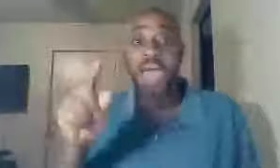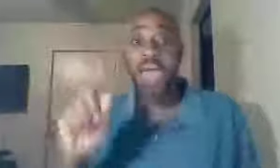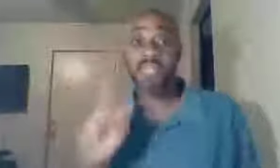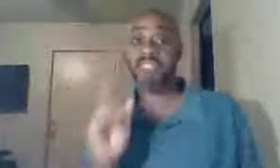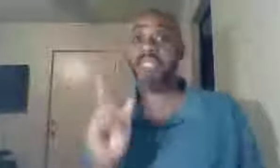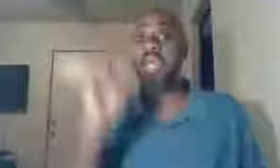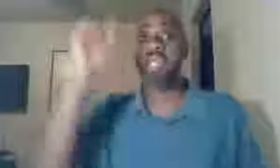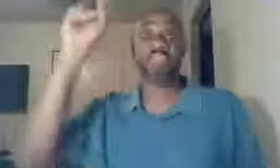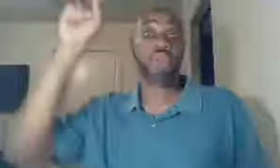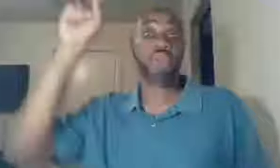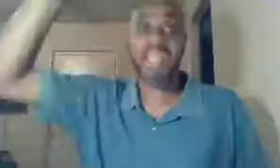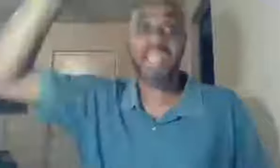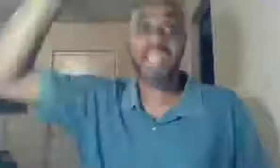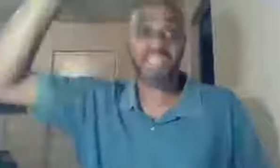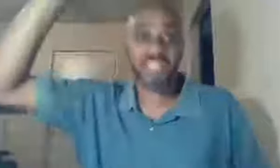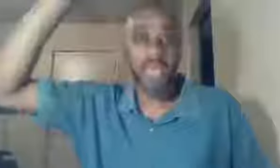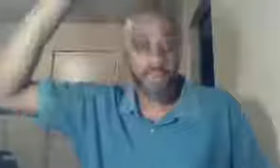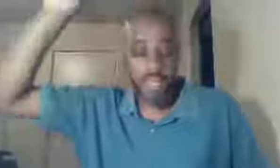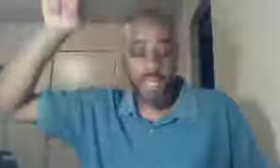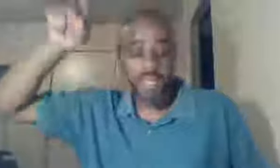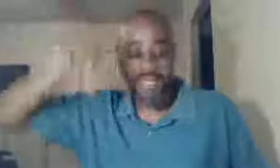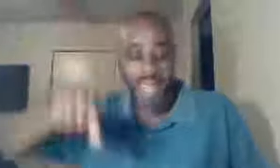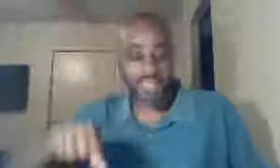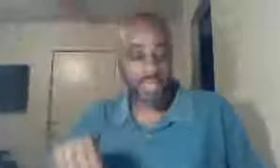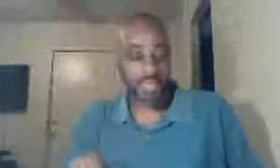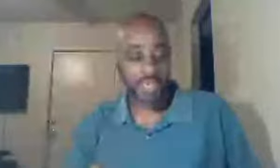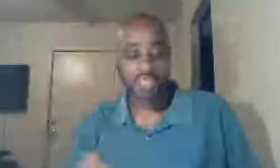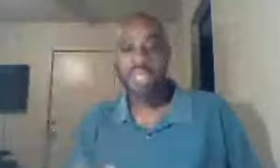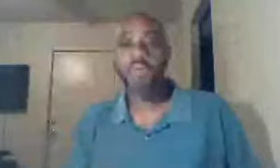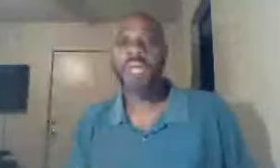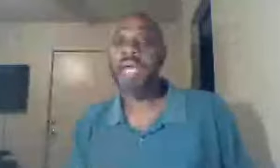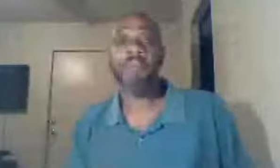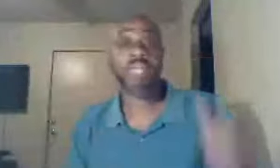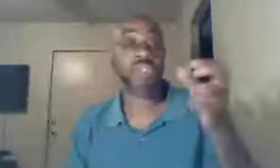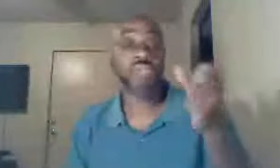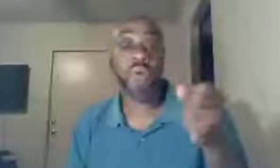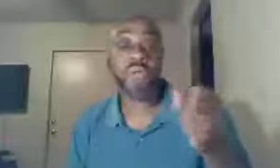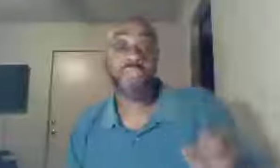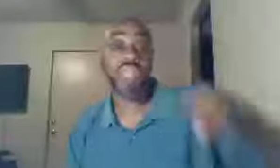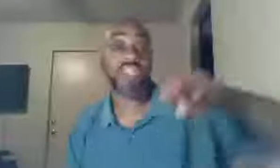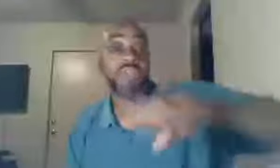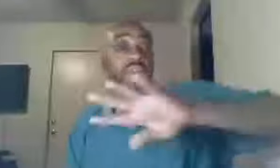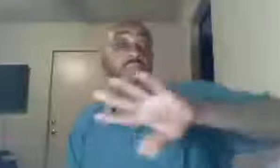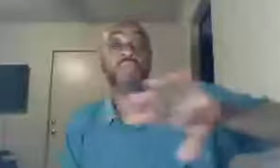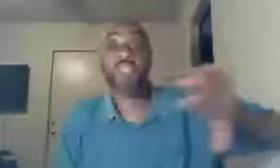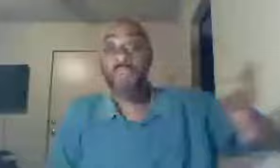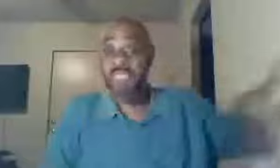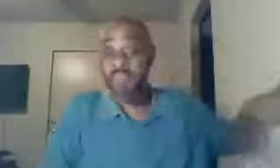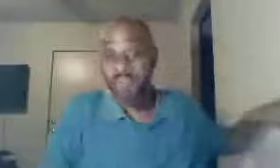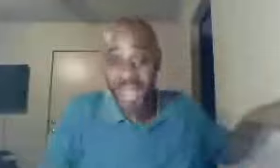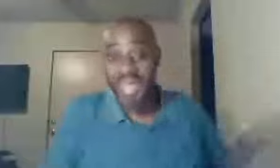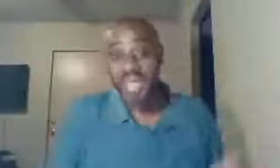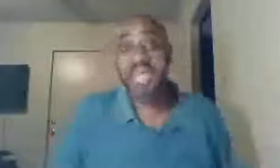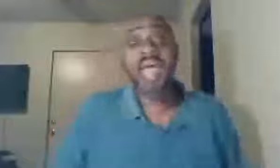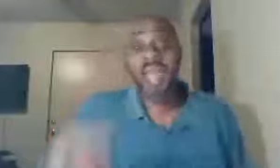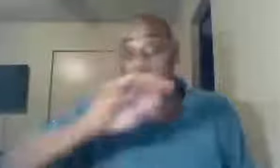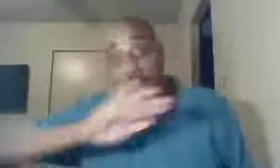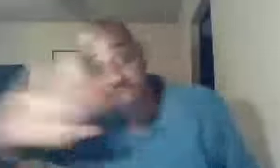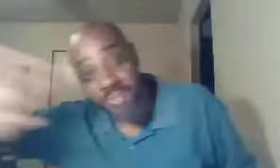that being said, let's go to the next step, and the next step is, we got to make sure, you understand the difference, between the wisdom of man, and the wisdom of